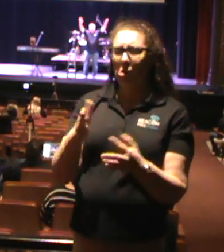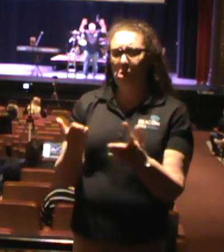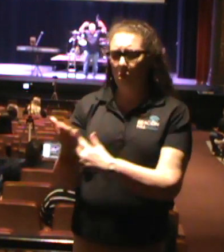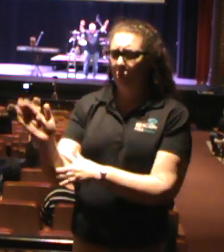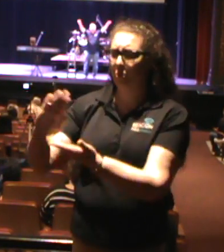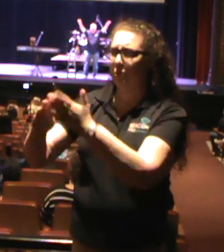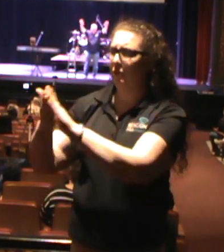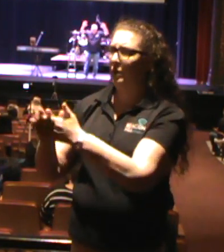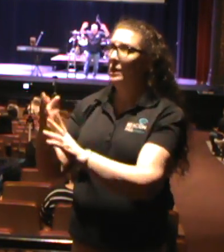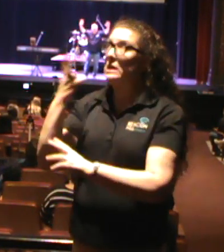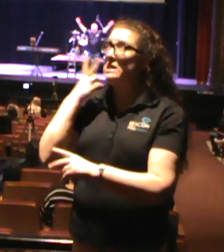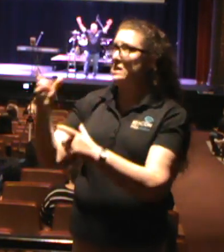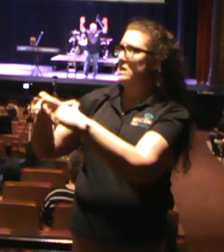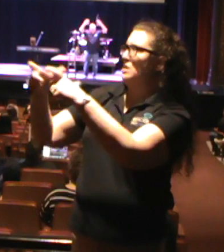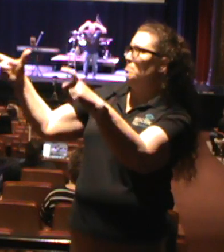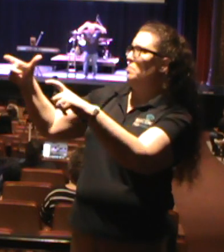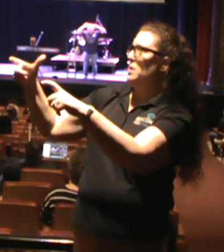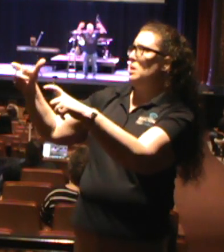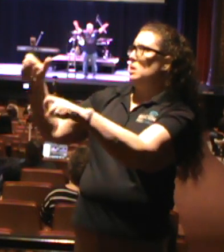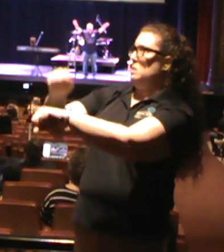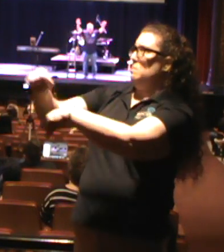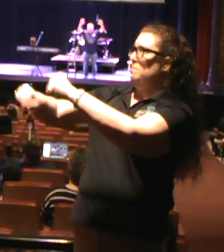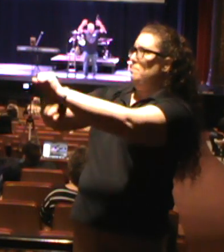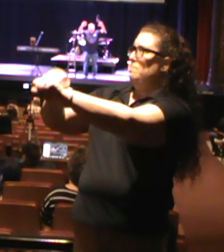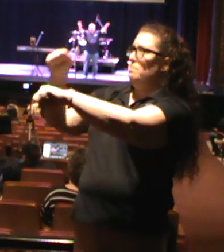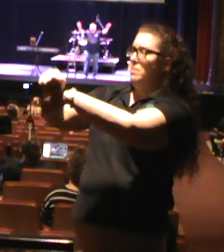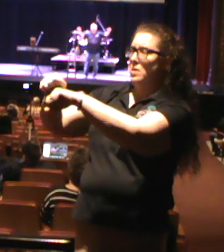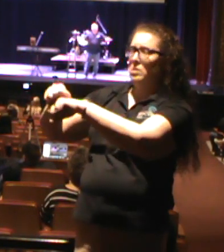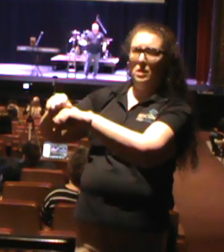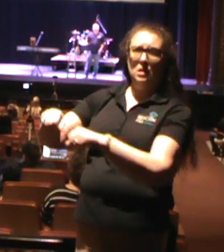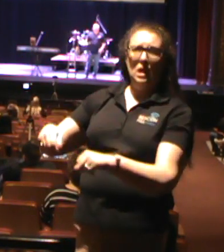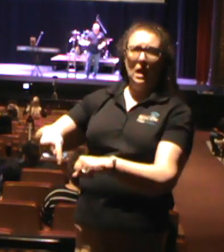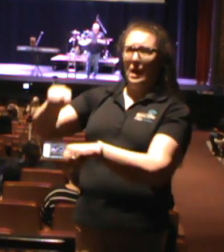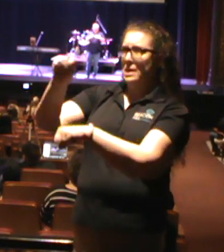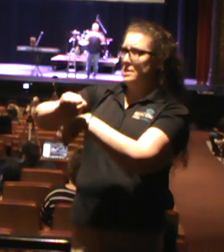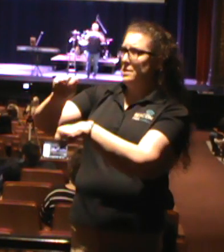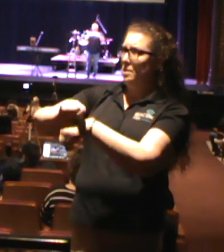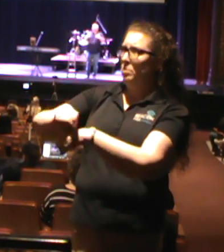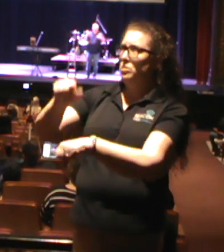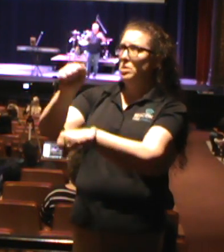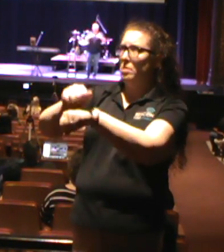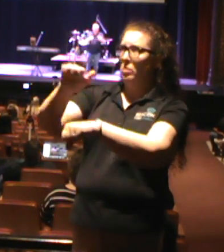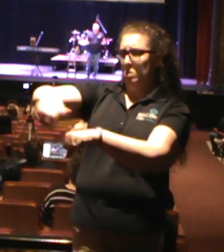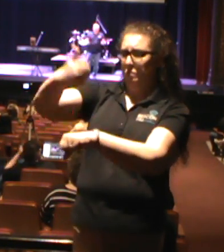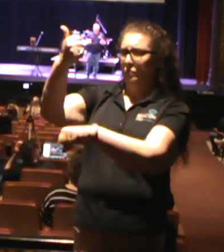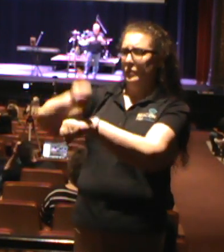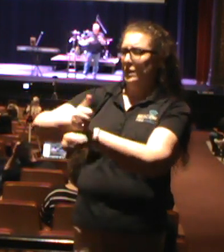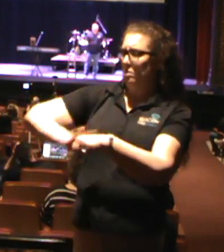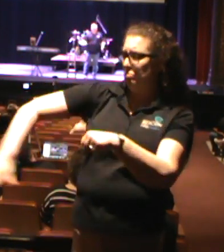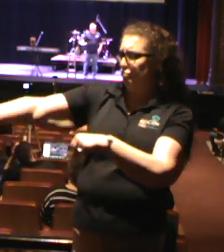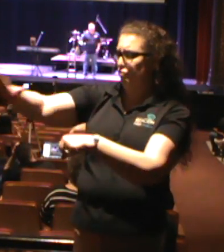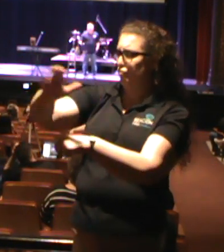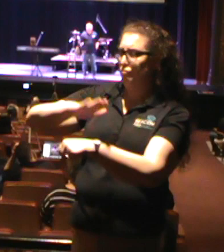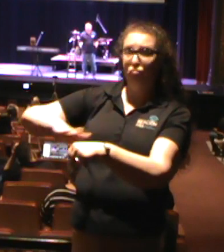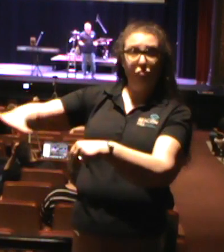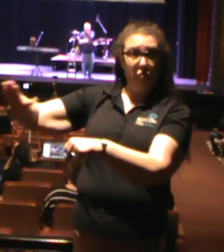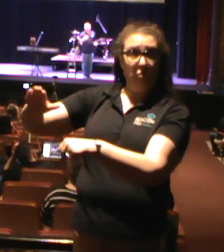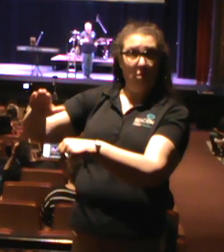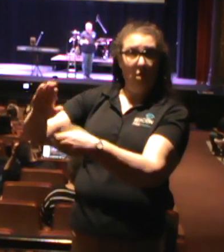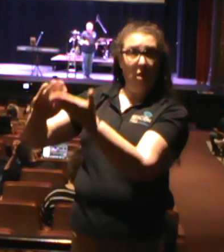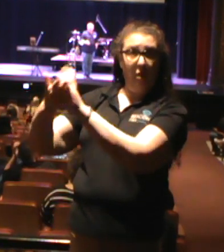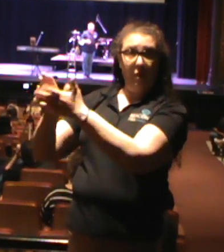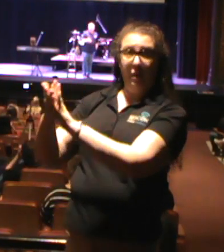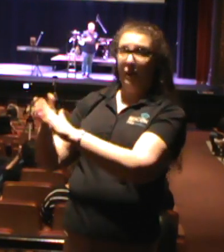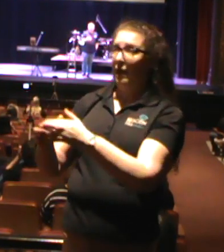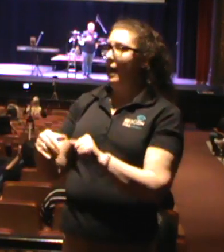palaces all over and these temples that was built throughout the town. their prized jewel of the town was the